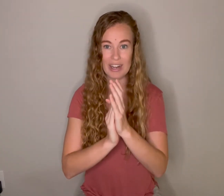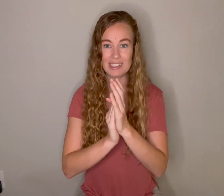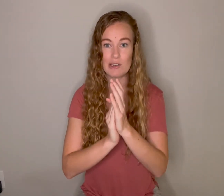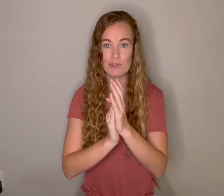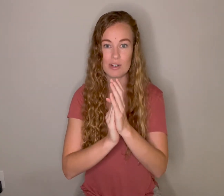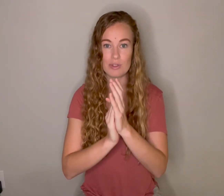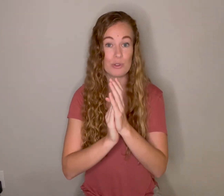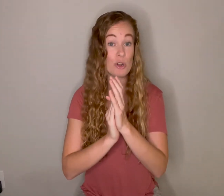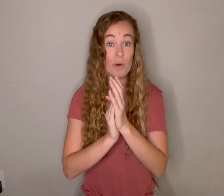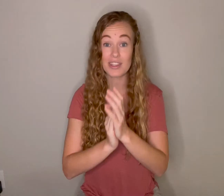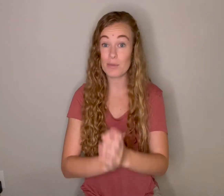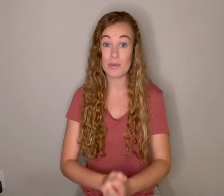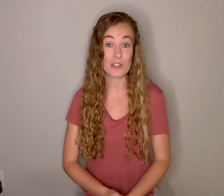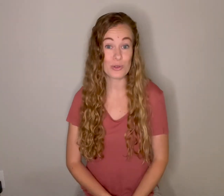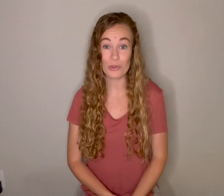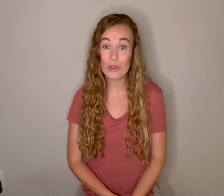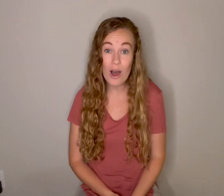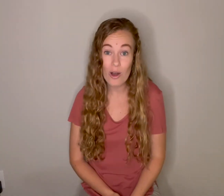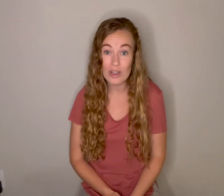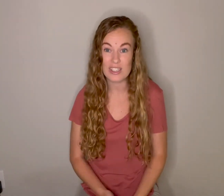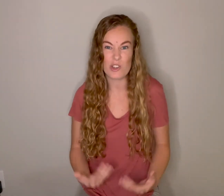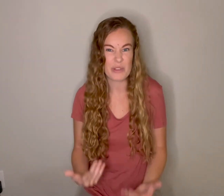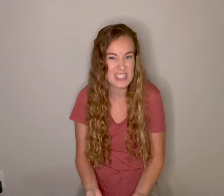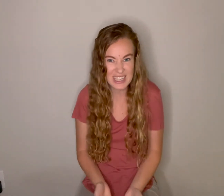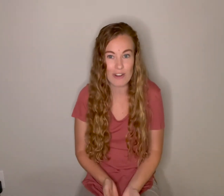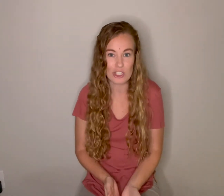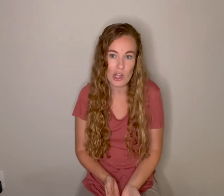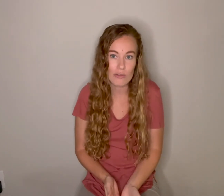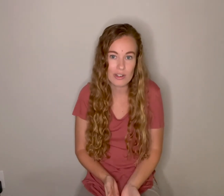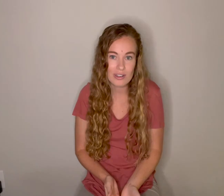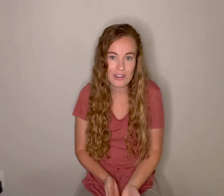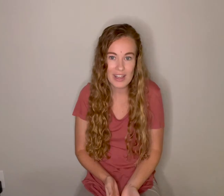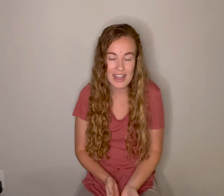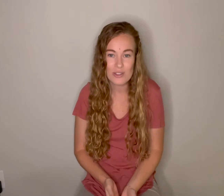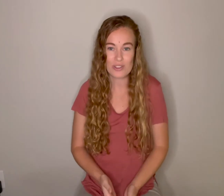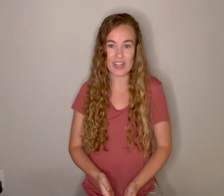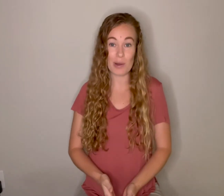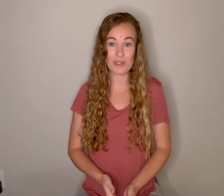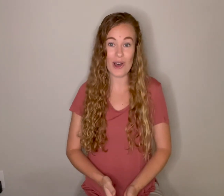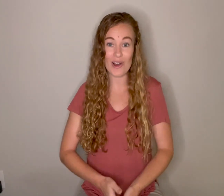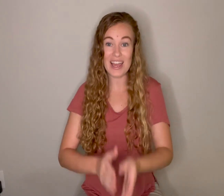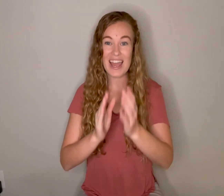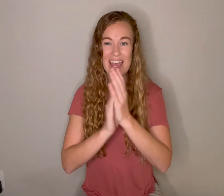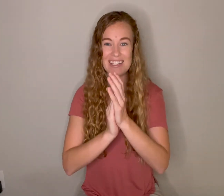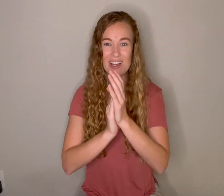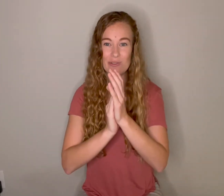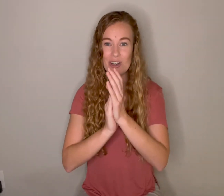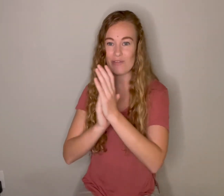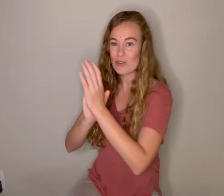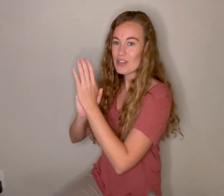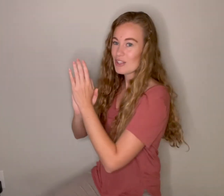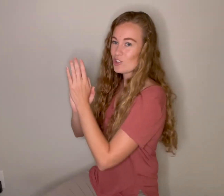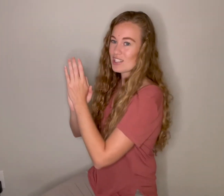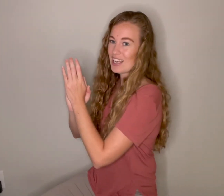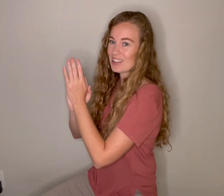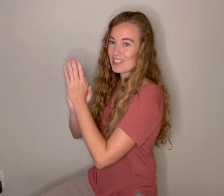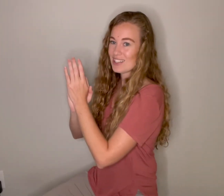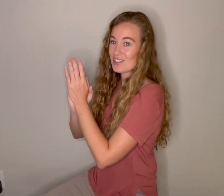in front of you. You don't want them to be too low because then you'll be slouching over. Okay, so sitting up tall, hands out in front of you just like this. This is our